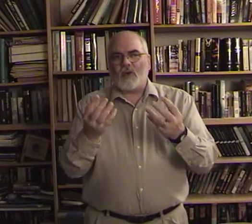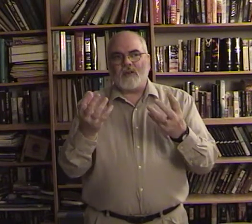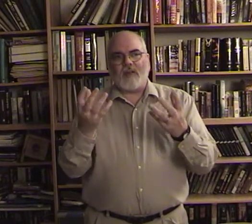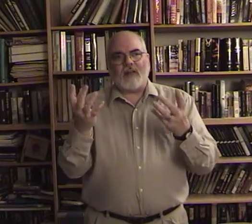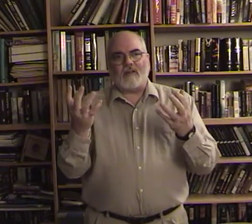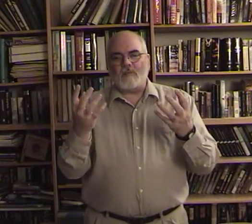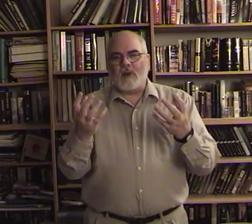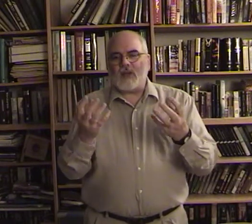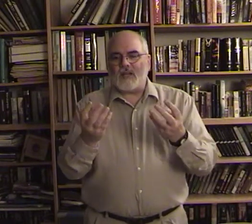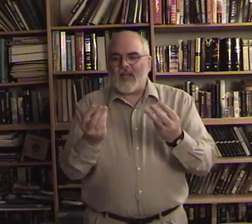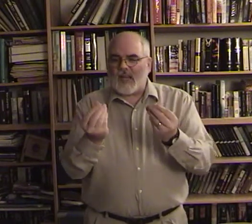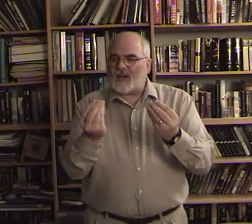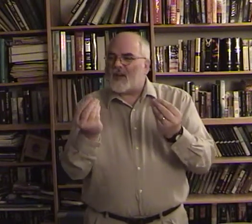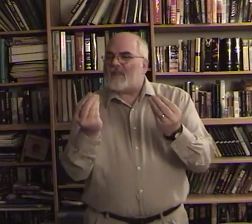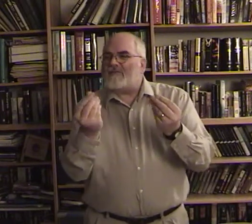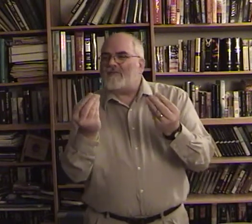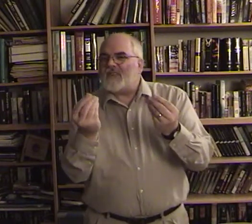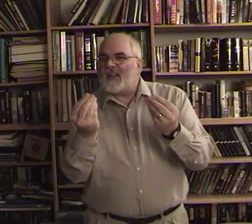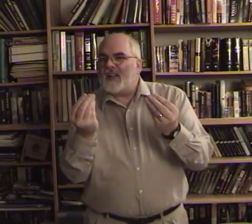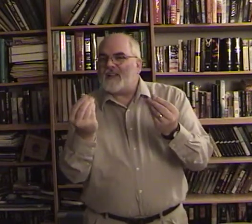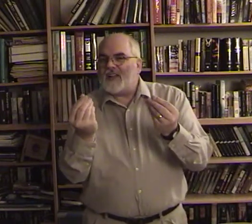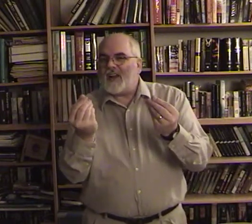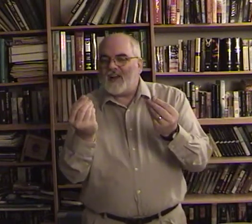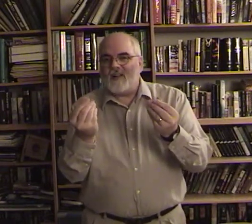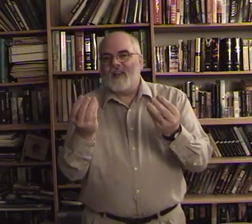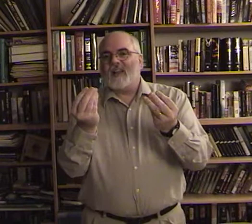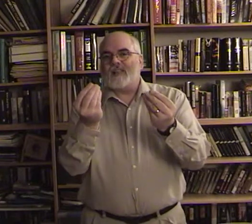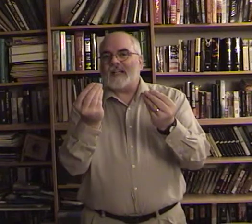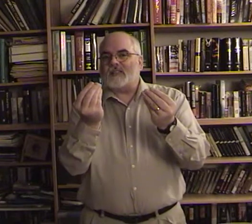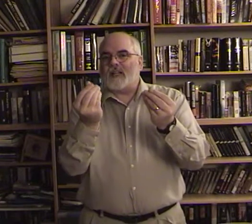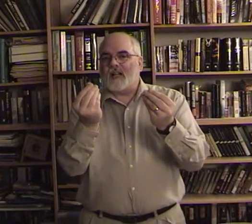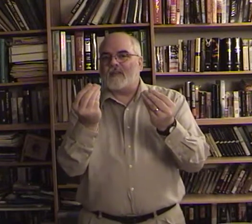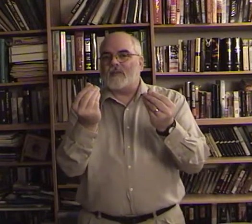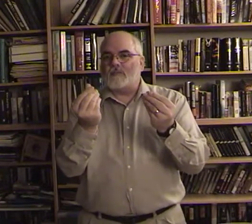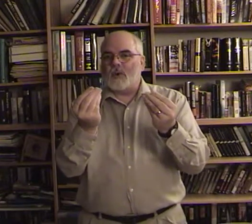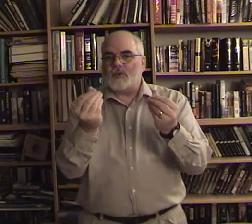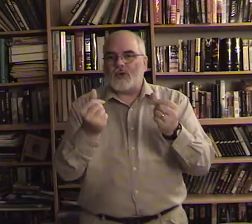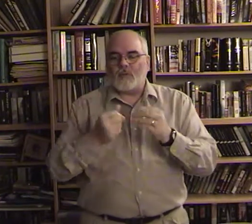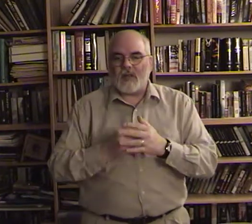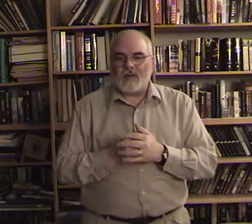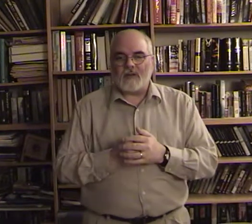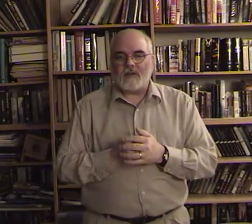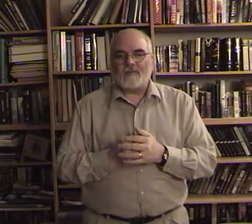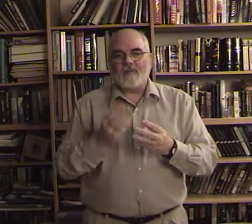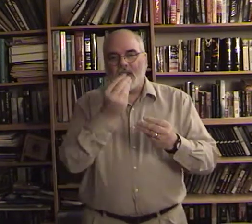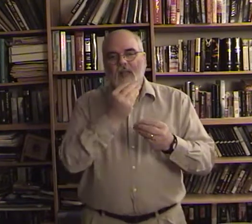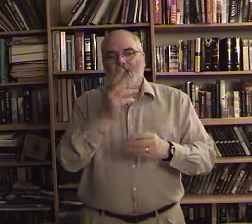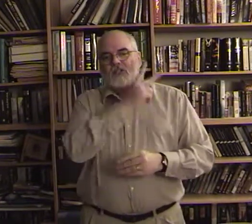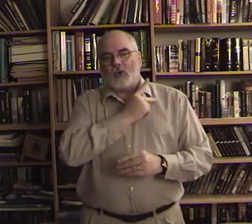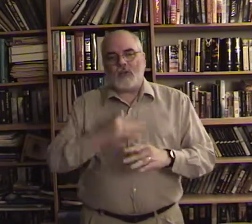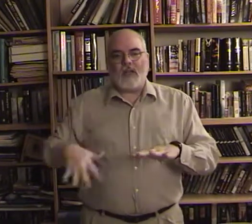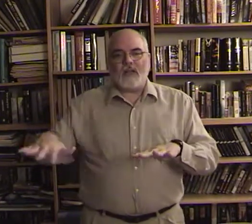you've had a muggy day and you kind of feel it in the air that's the kind of motion you're making here so kingdom